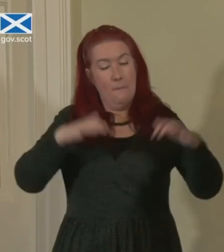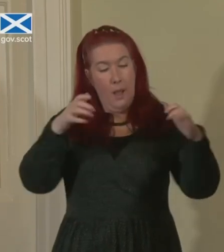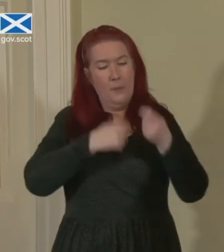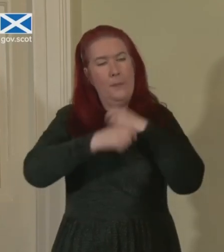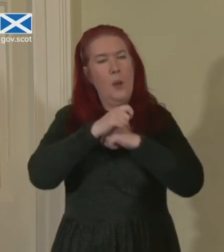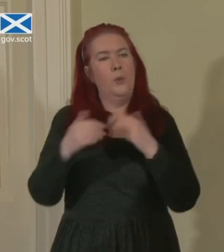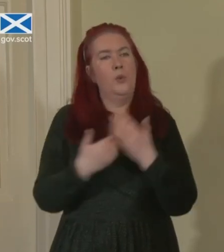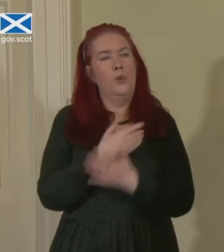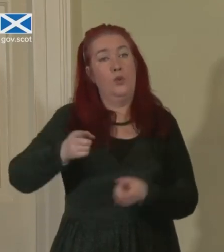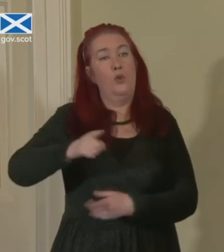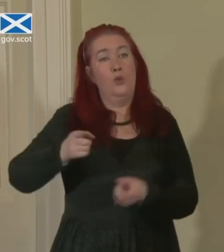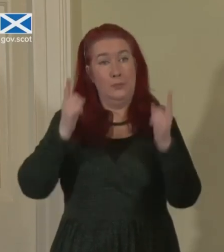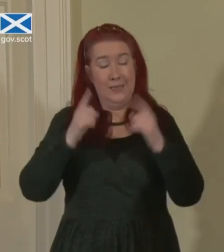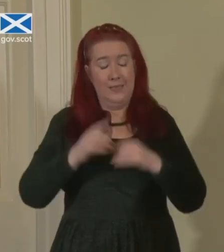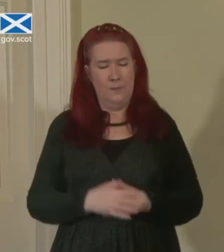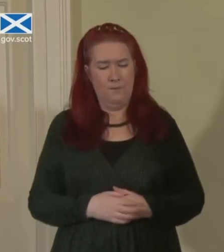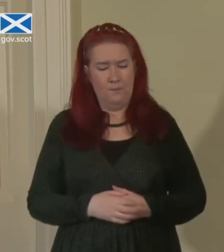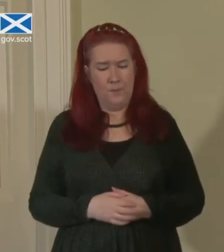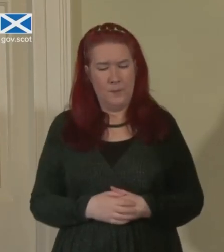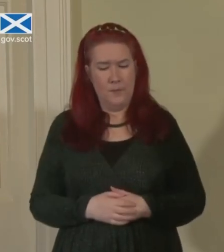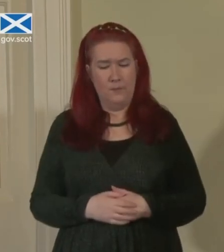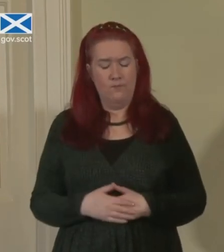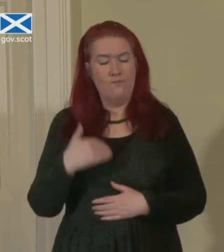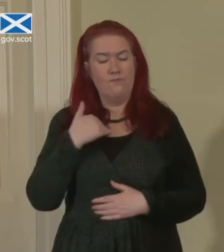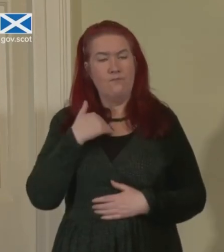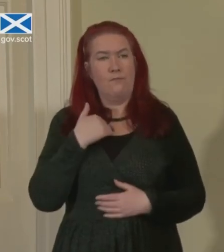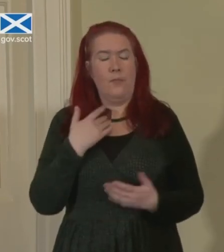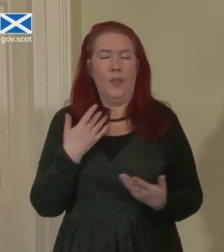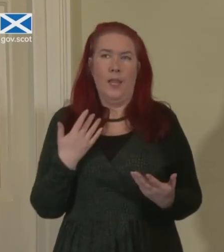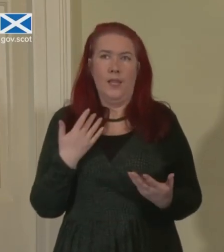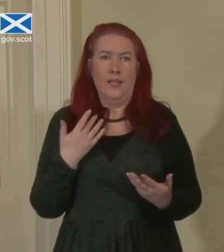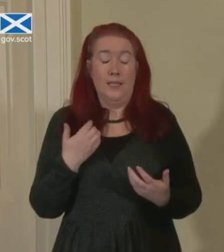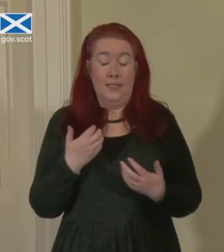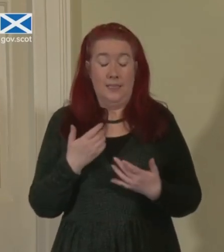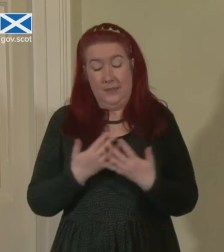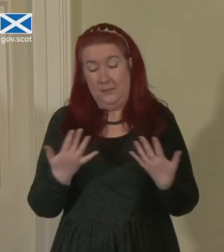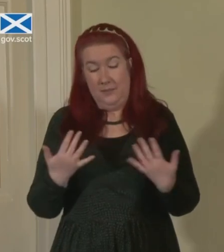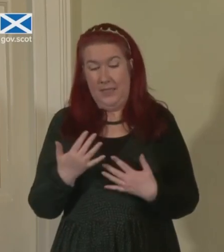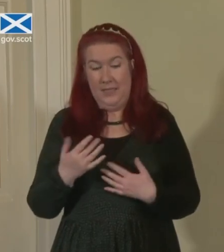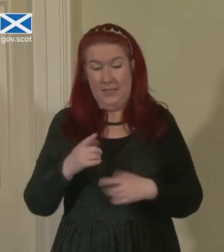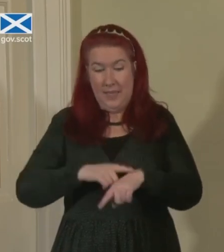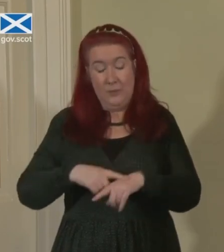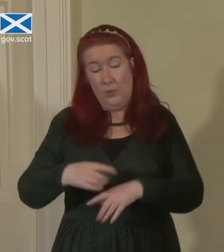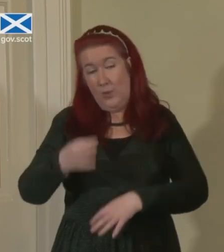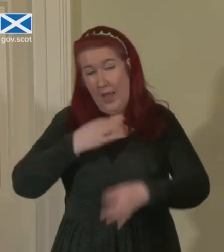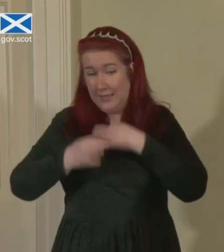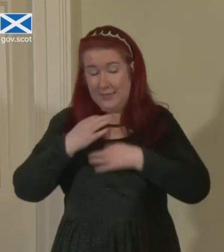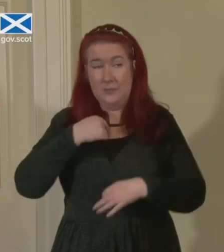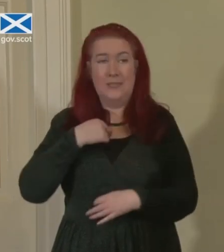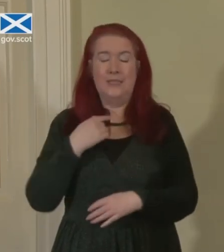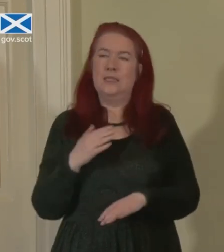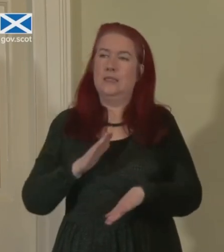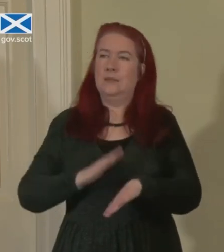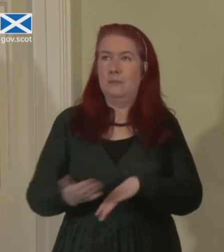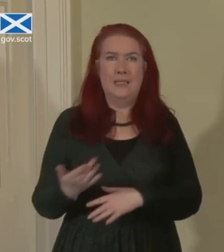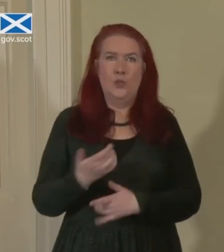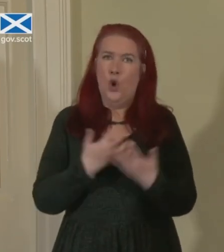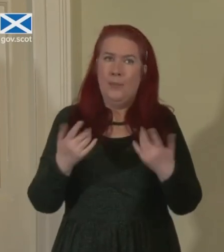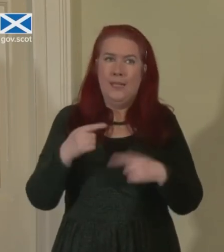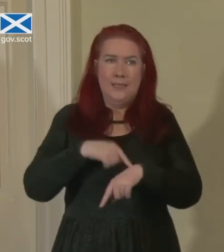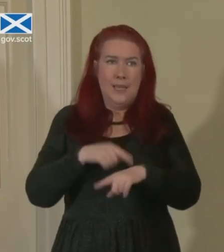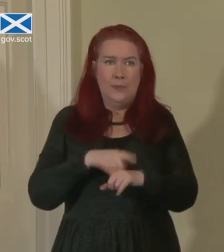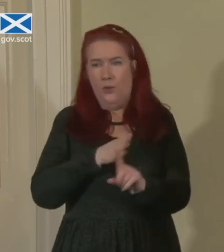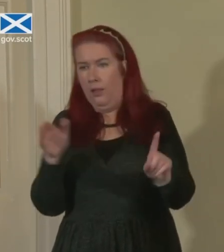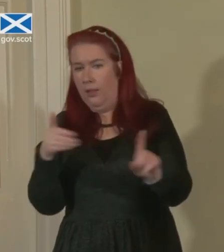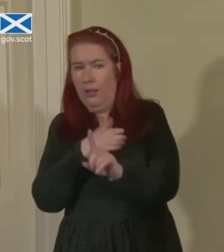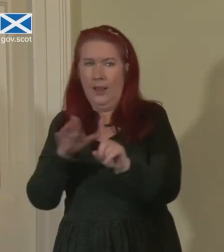And I, and this is a question that no matter how many times you ask it of me over the next few weeks, no matter how many inventive